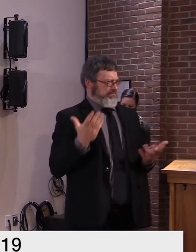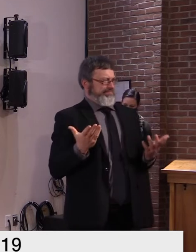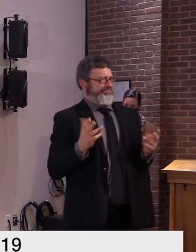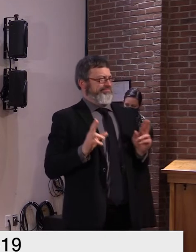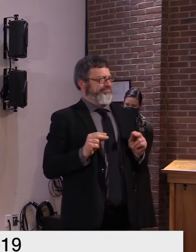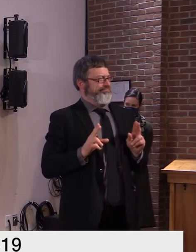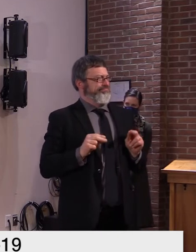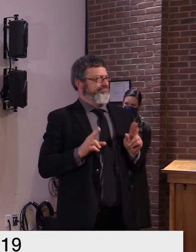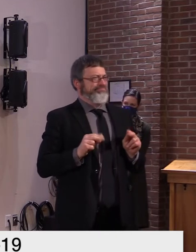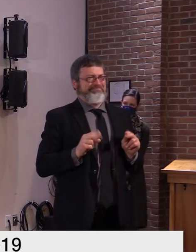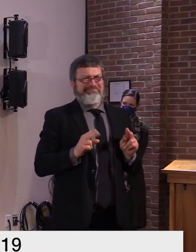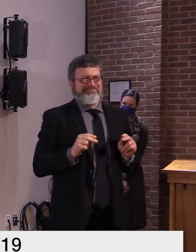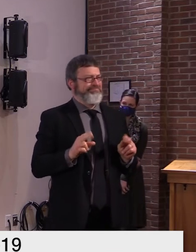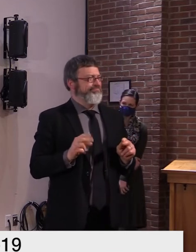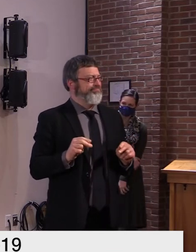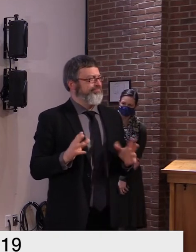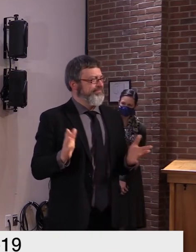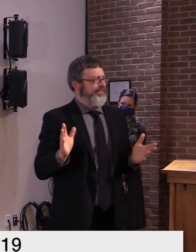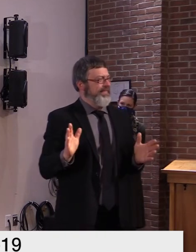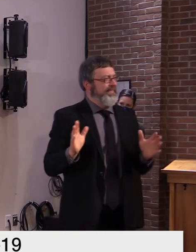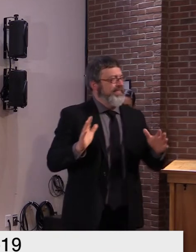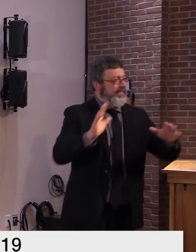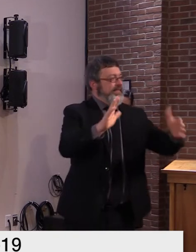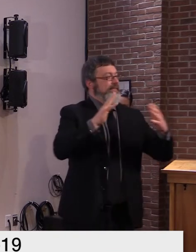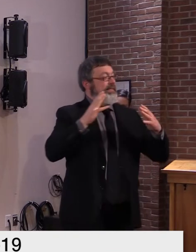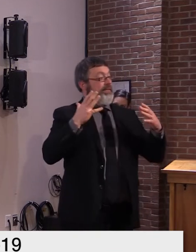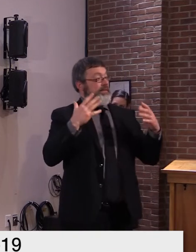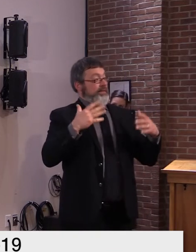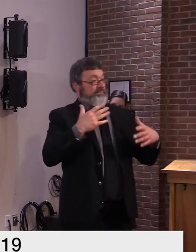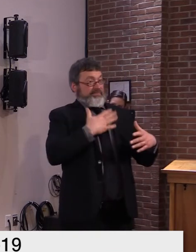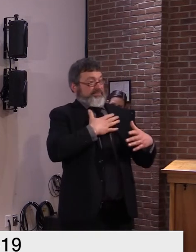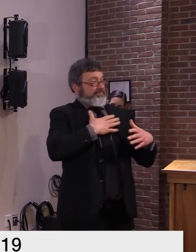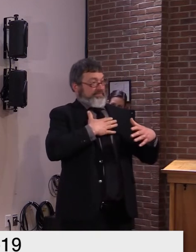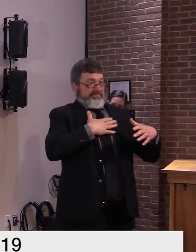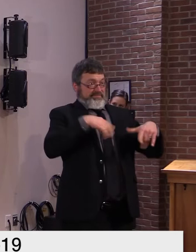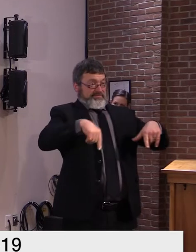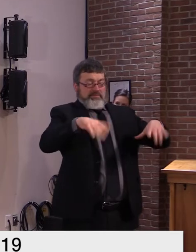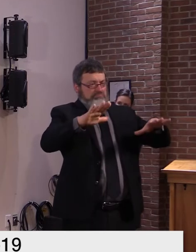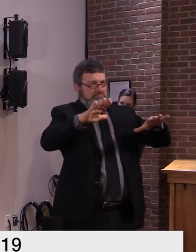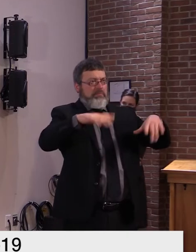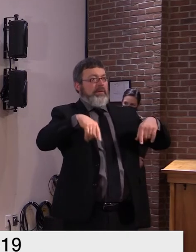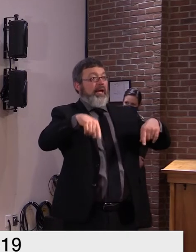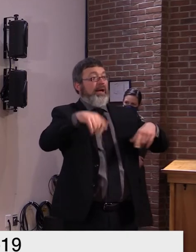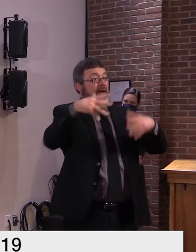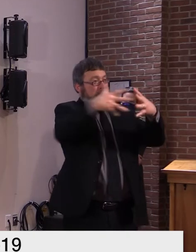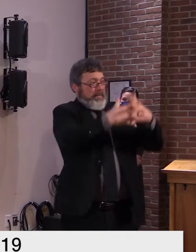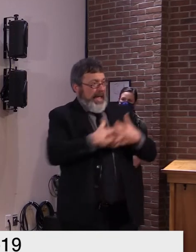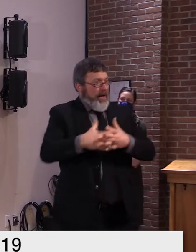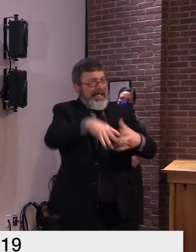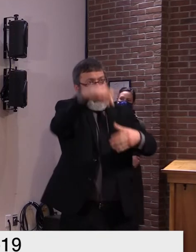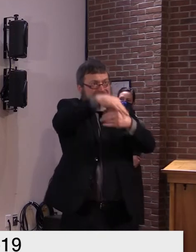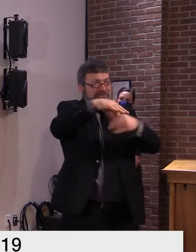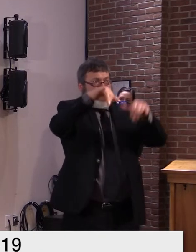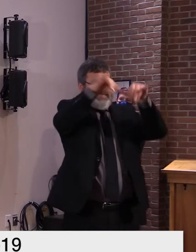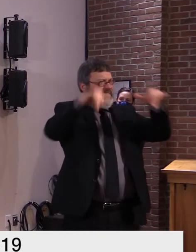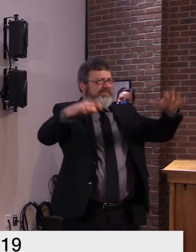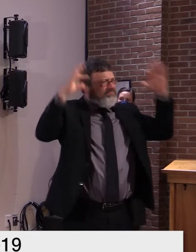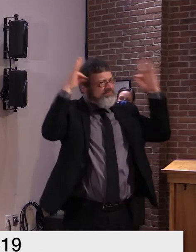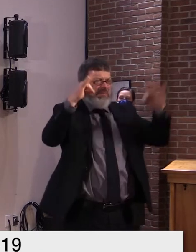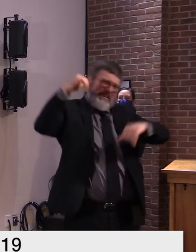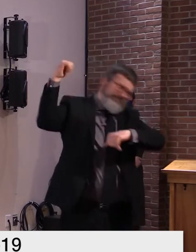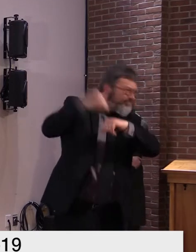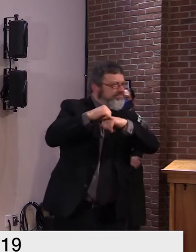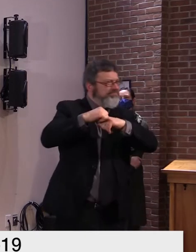any more than it has already been harmed so we need to move on uh and uh and look forward to to brighter days ahead